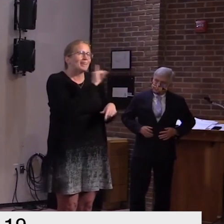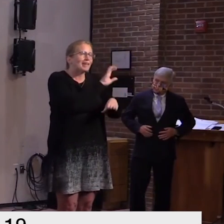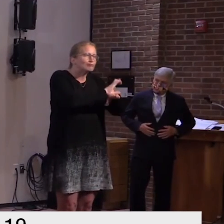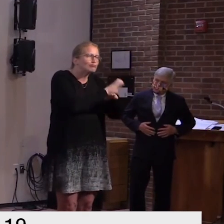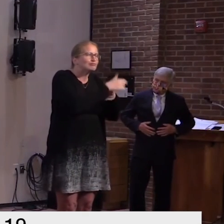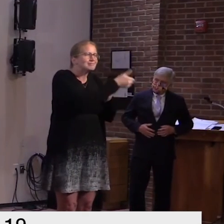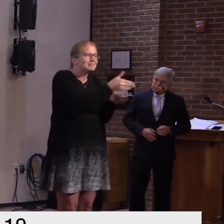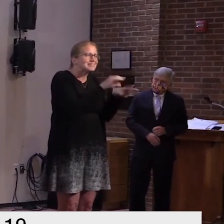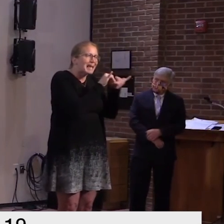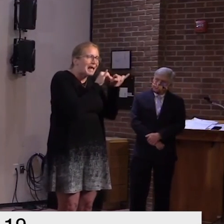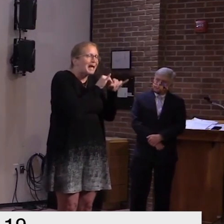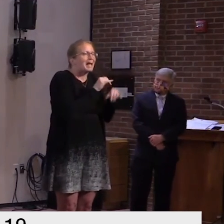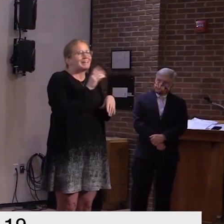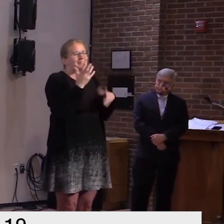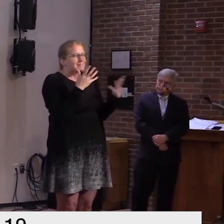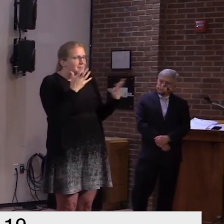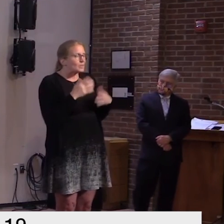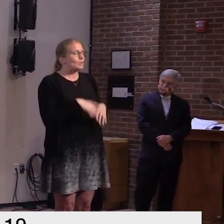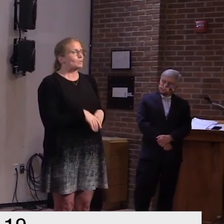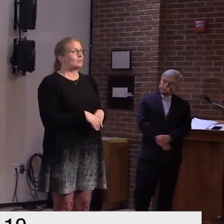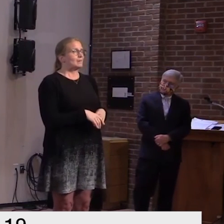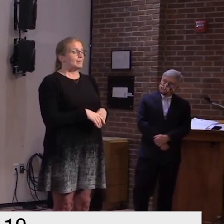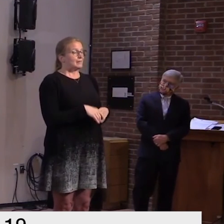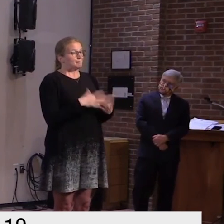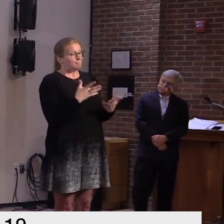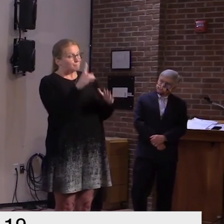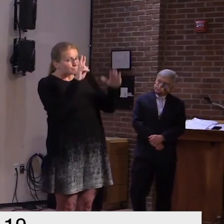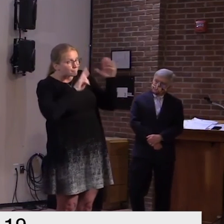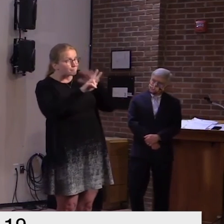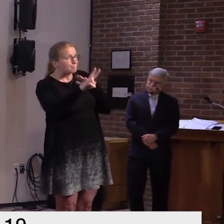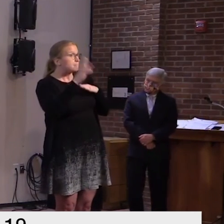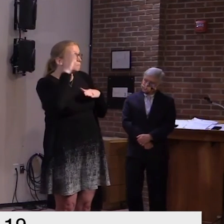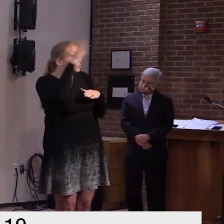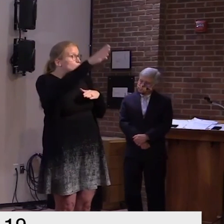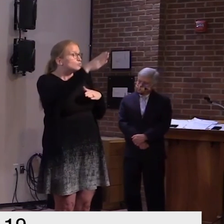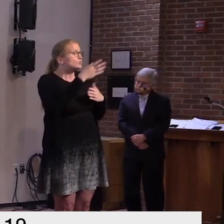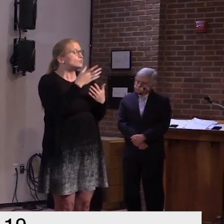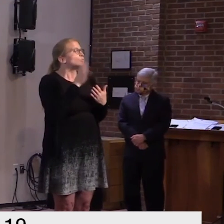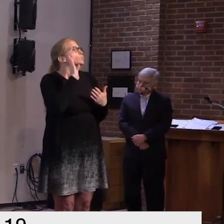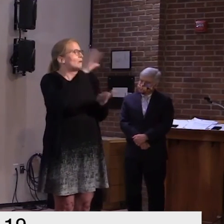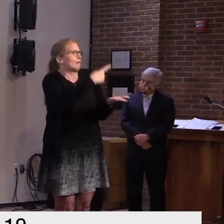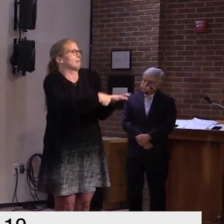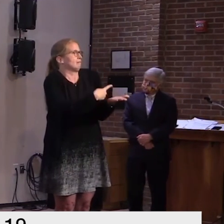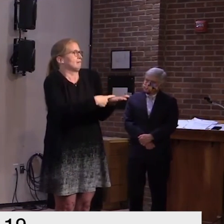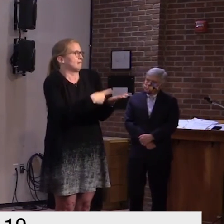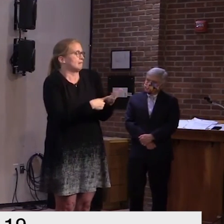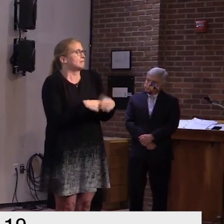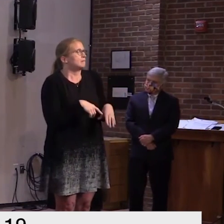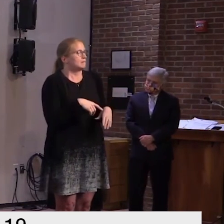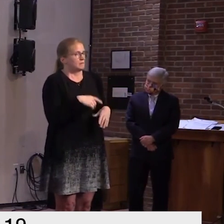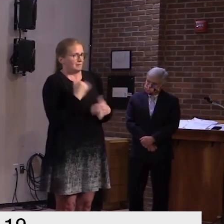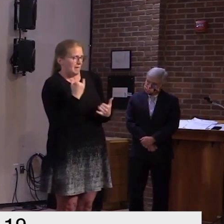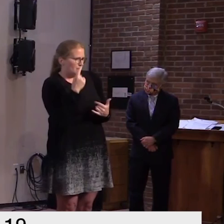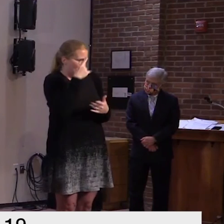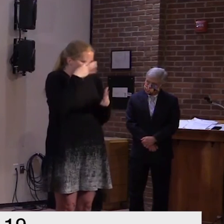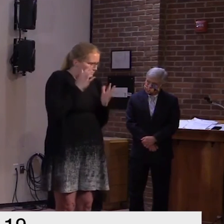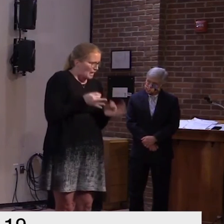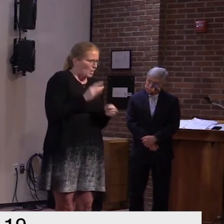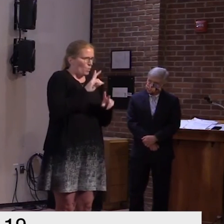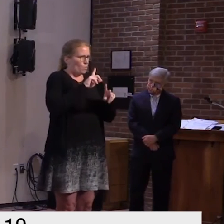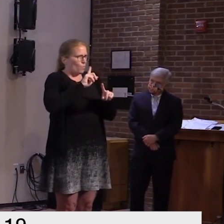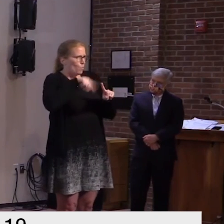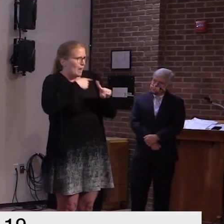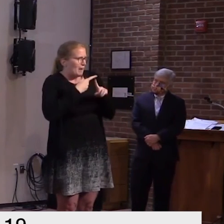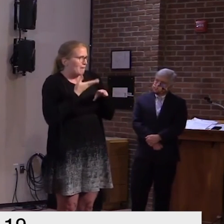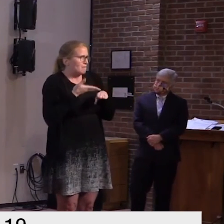what's going to happen in the future uh gatherings the size of gatherings is going to be a topic of discussion and we